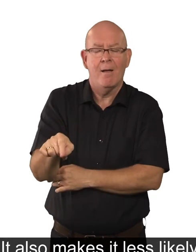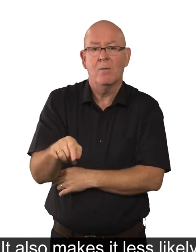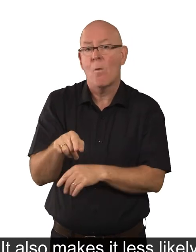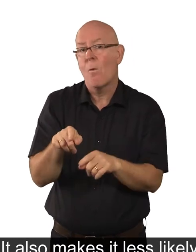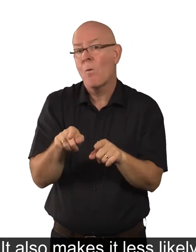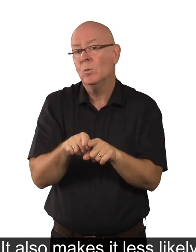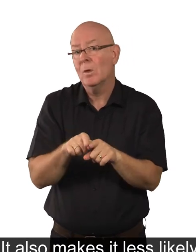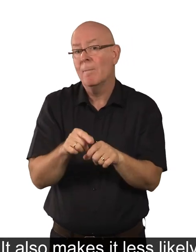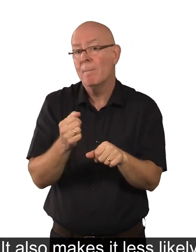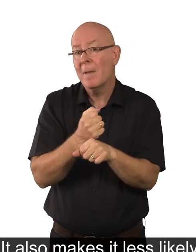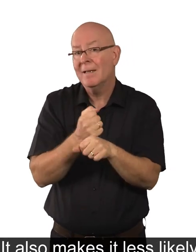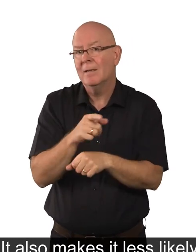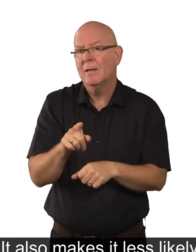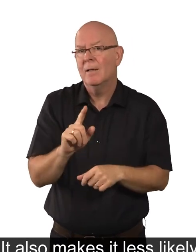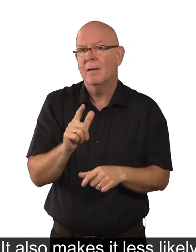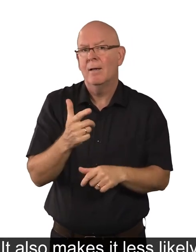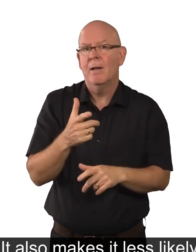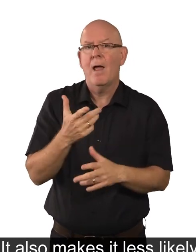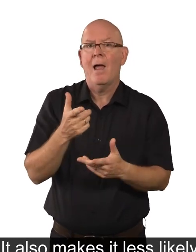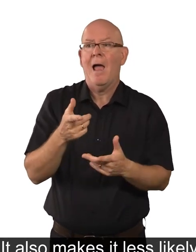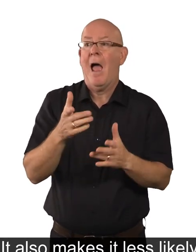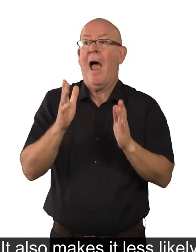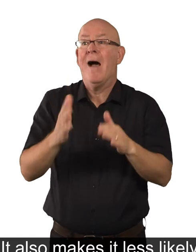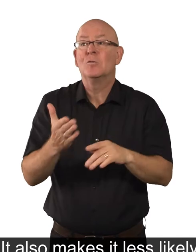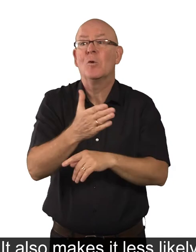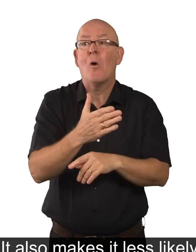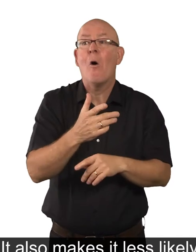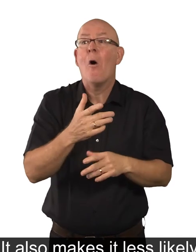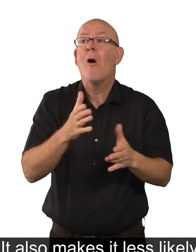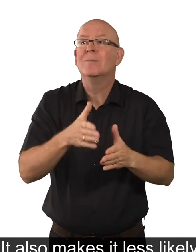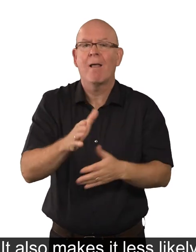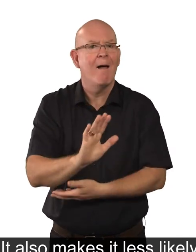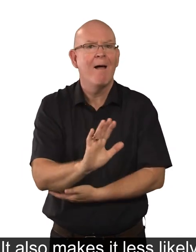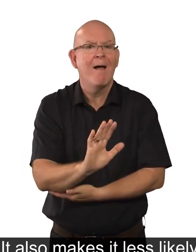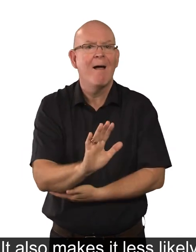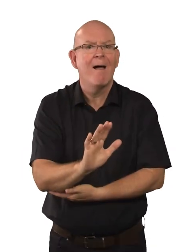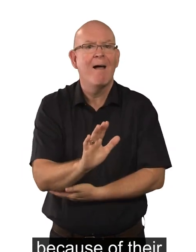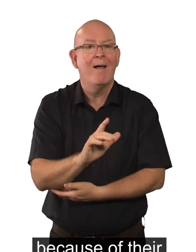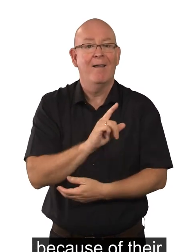also makes it less likely for people to go into a hospital because of their learning disability.